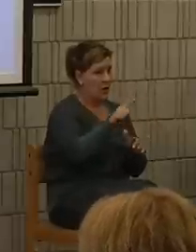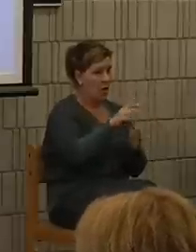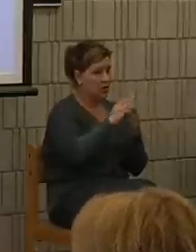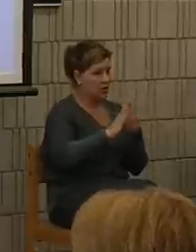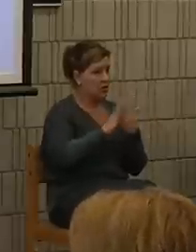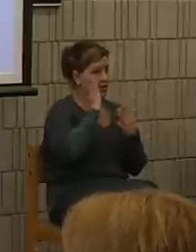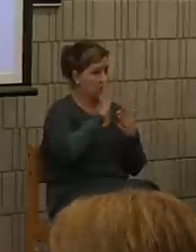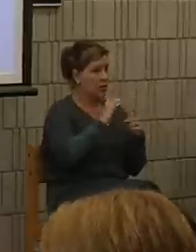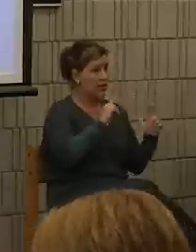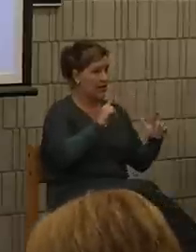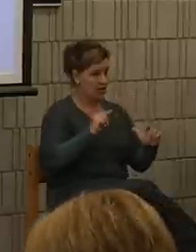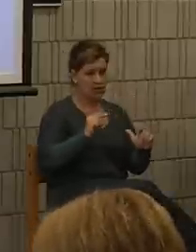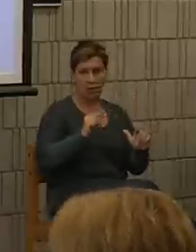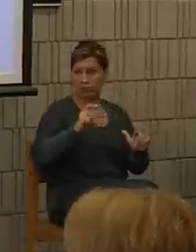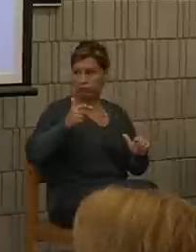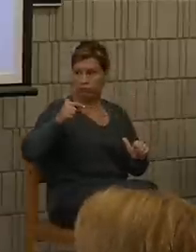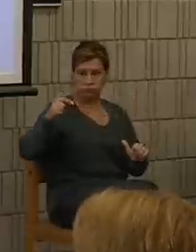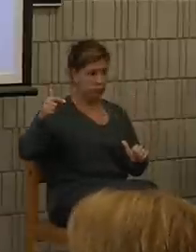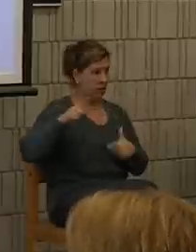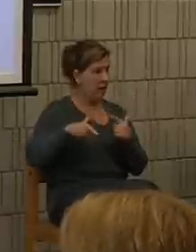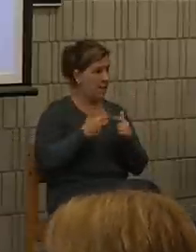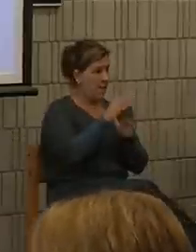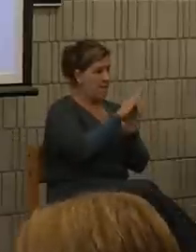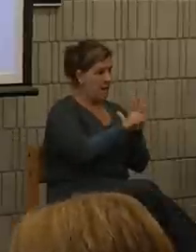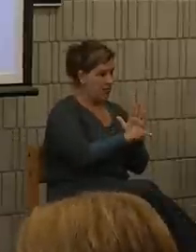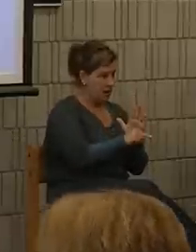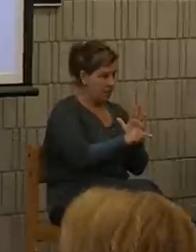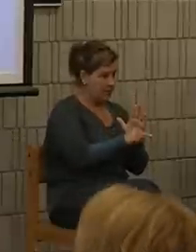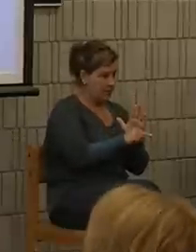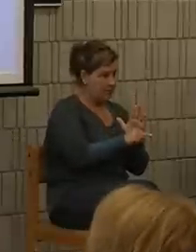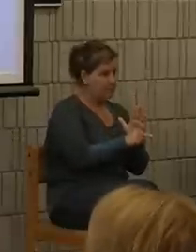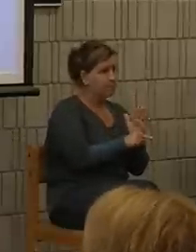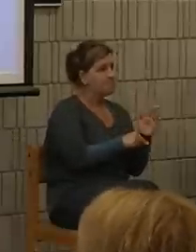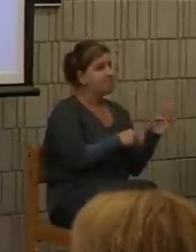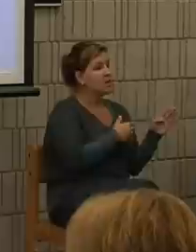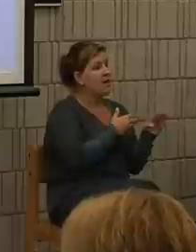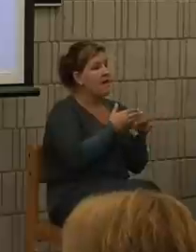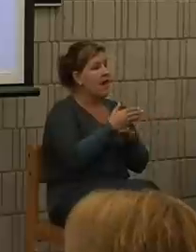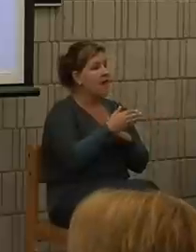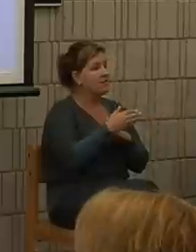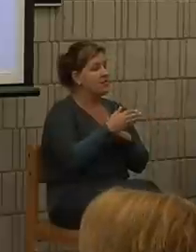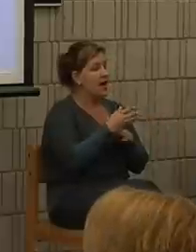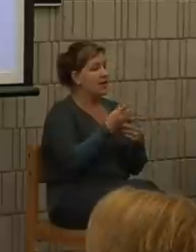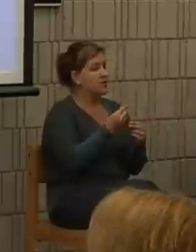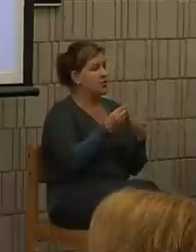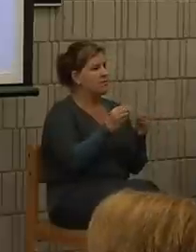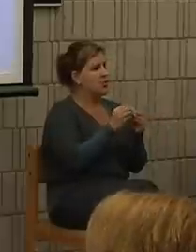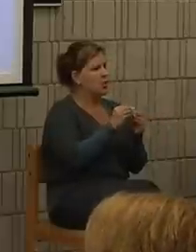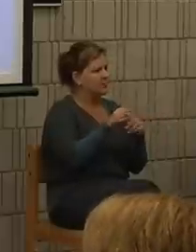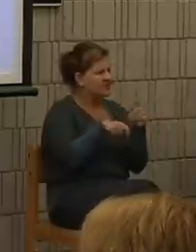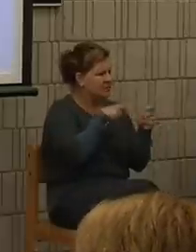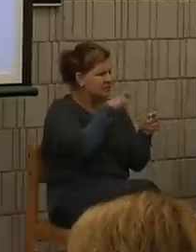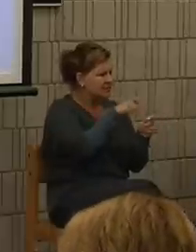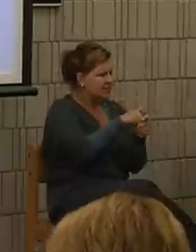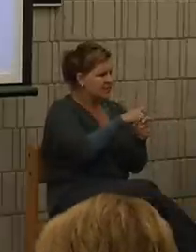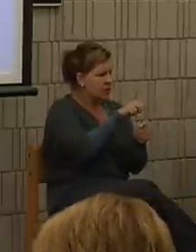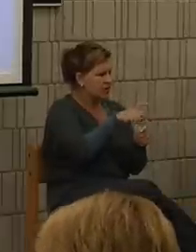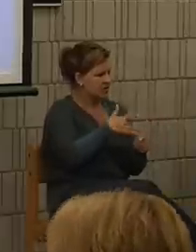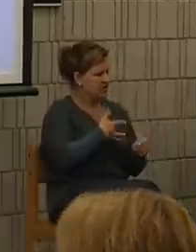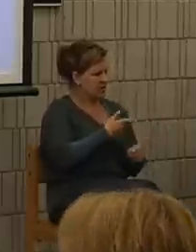at first, which is about their background. And then after that, we'll ask more pointed questions that might feel personal, and then that's